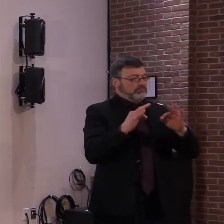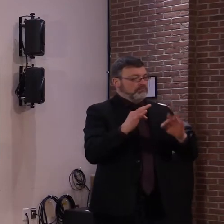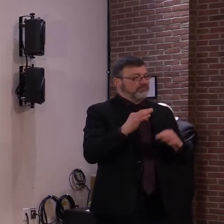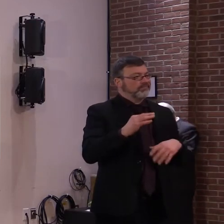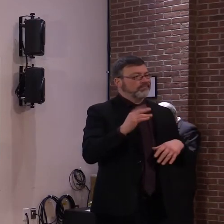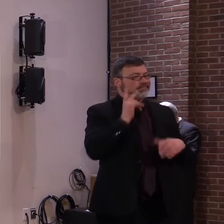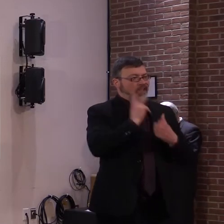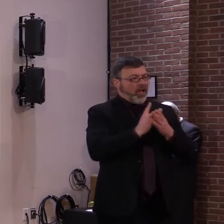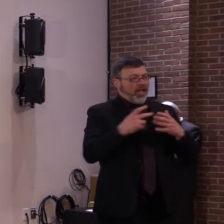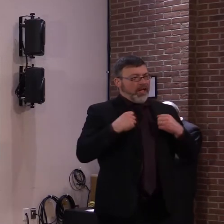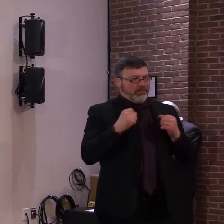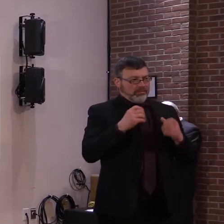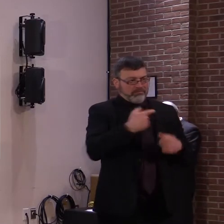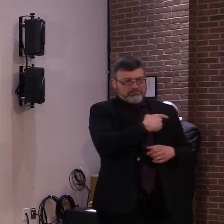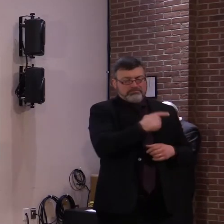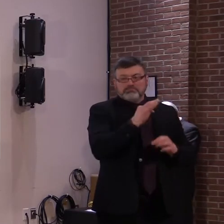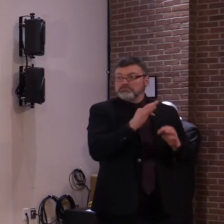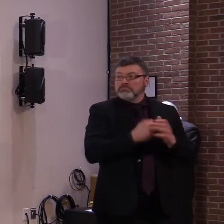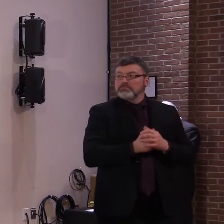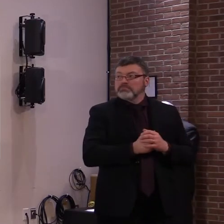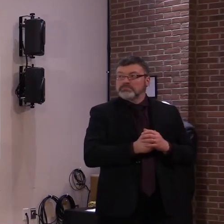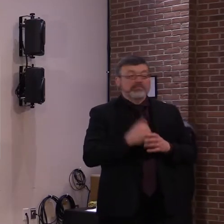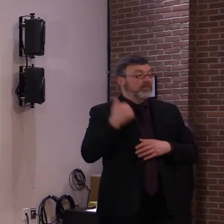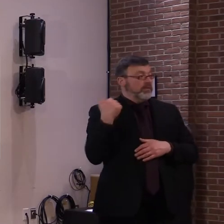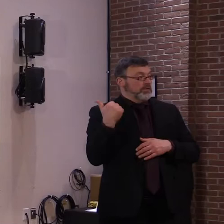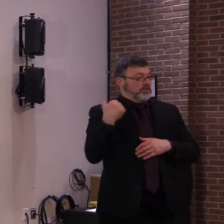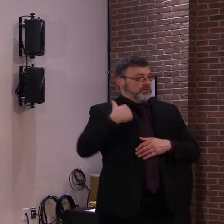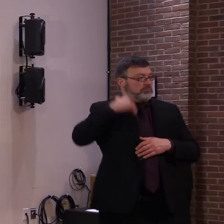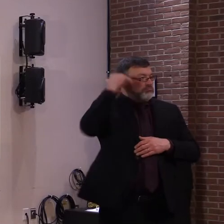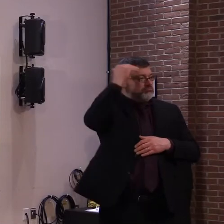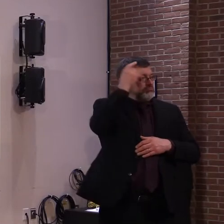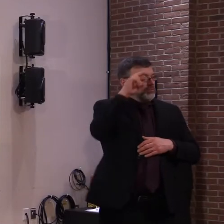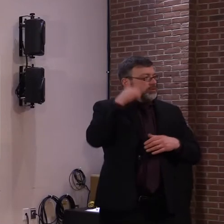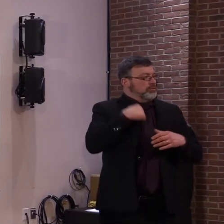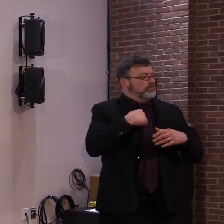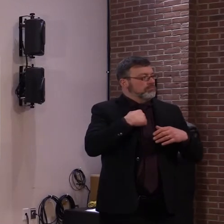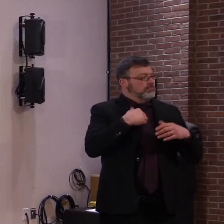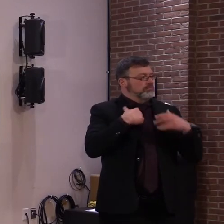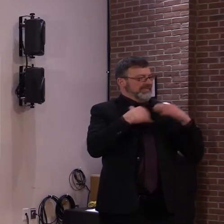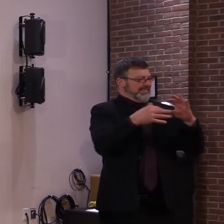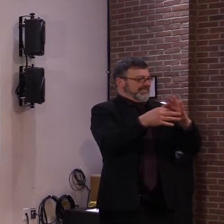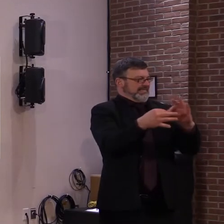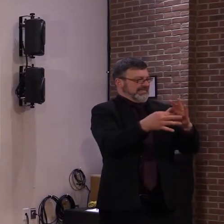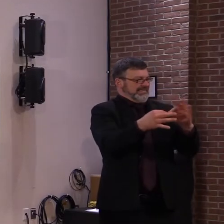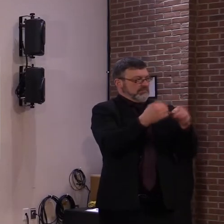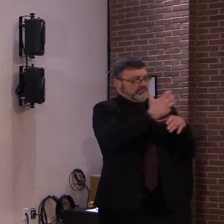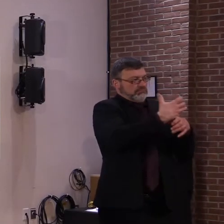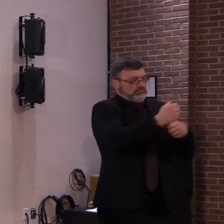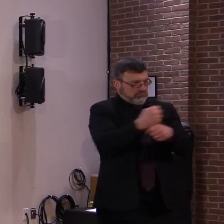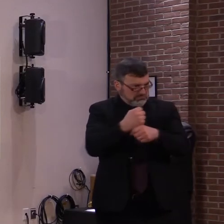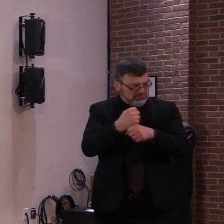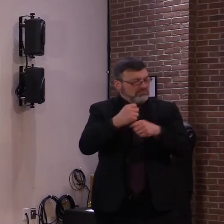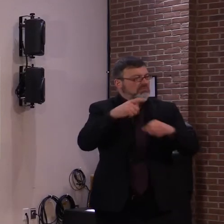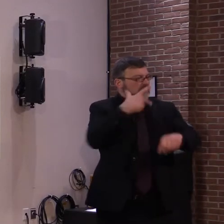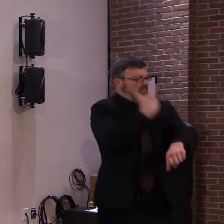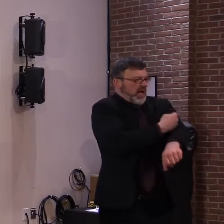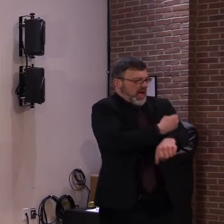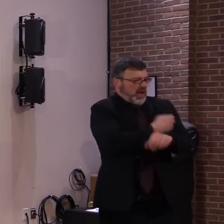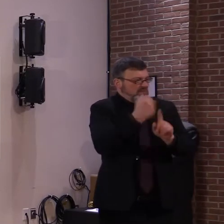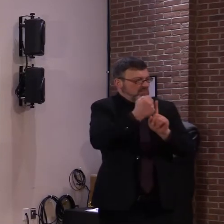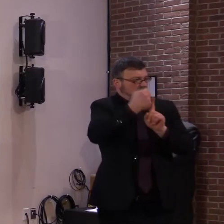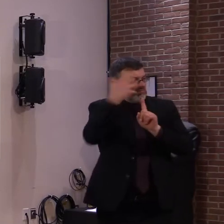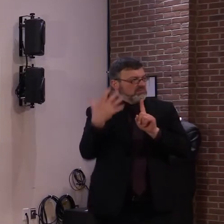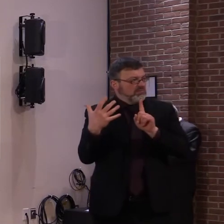In the beginning part of my comments, I'll be also dwelling on vaccination and repeat a little of what you've heard.